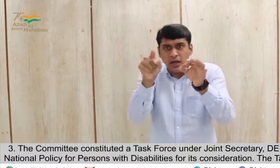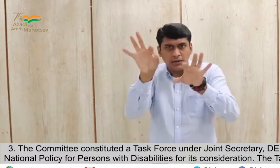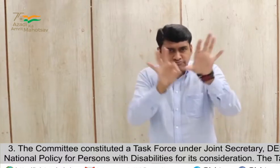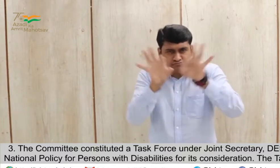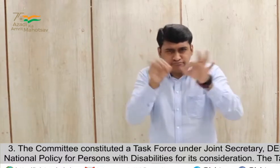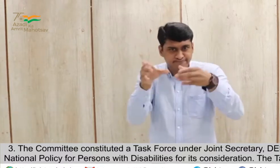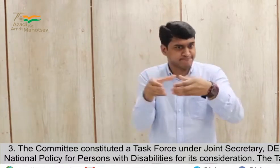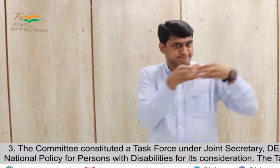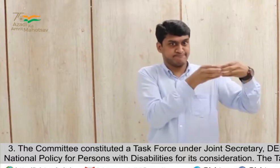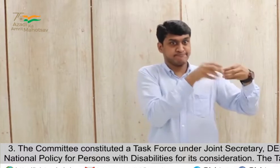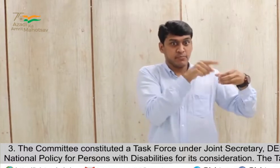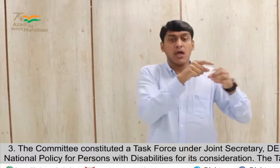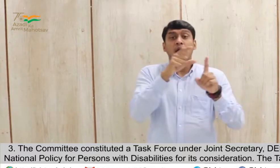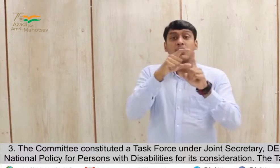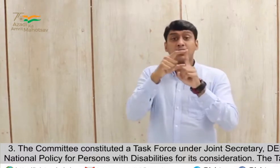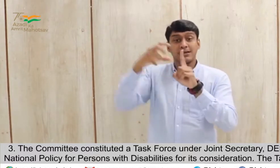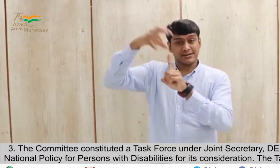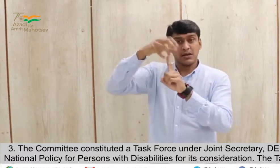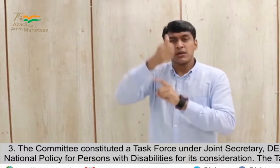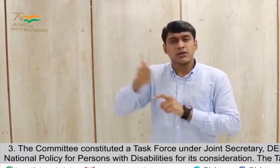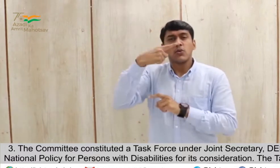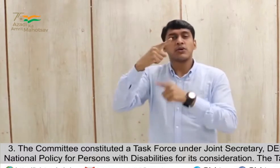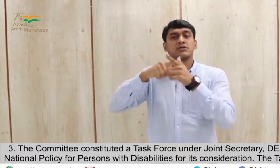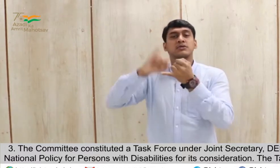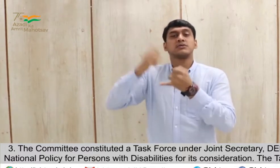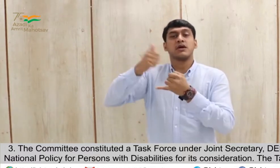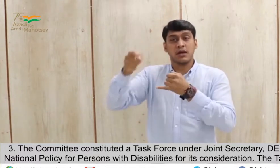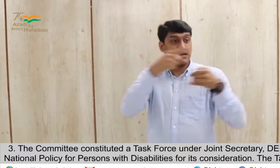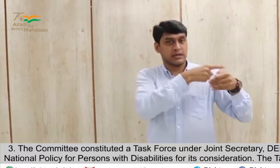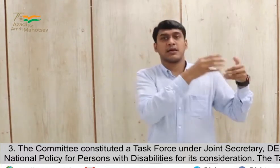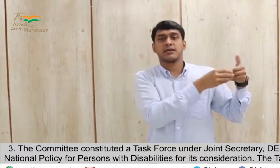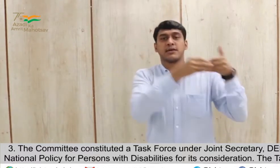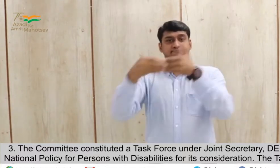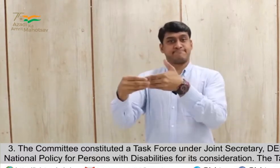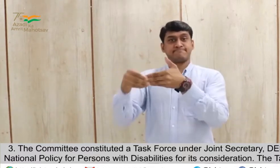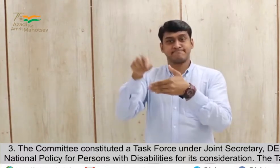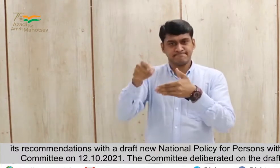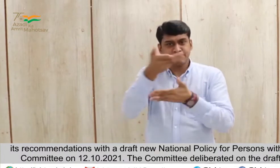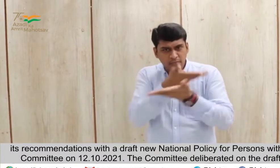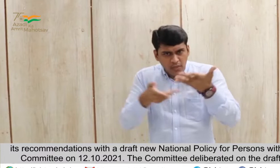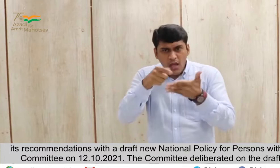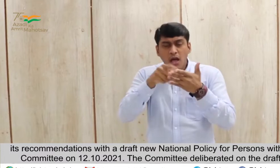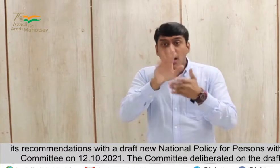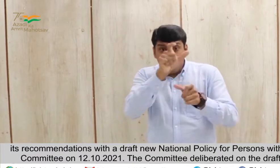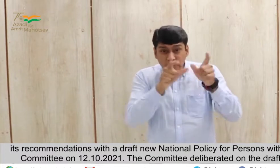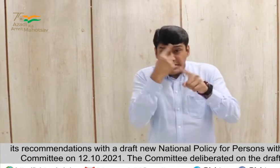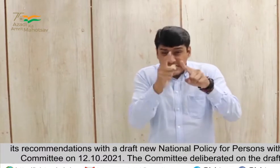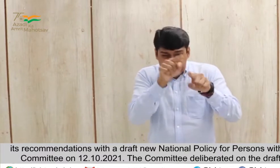policy for persons with disabilities for its consideration. The task force submitted its recommendations with a draft